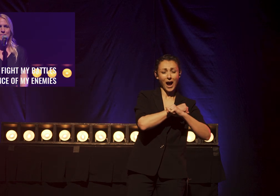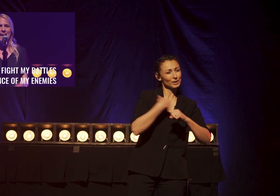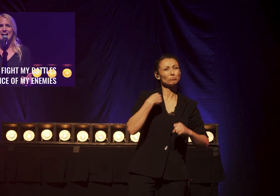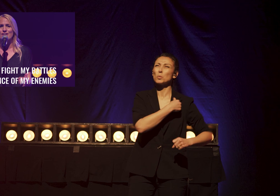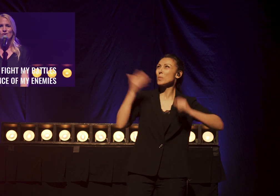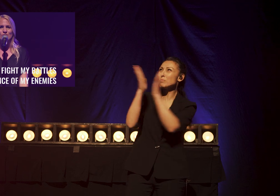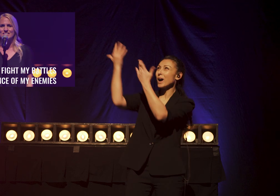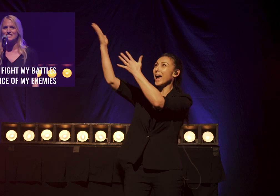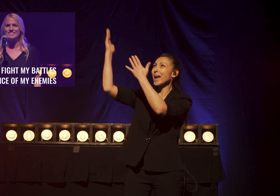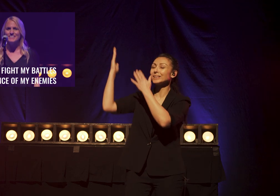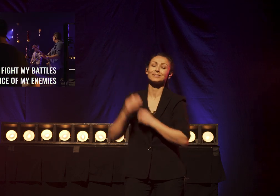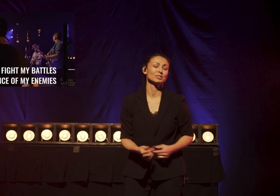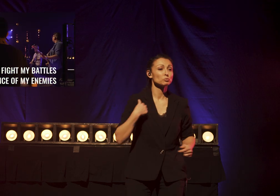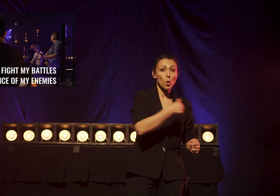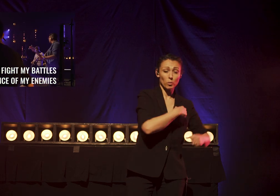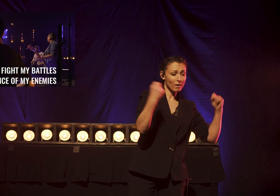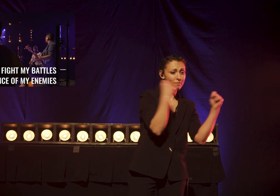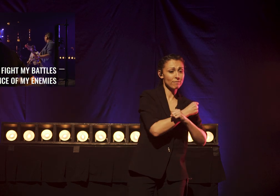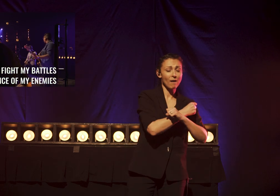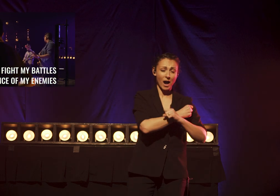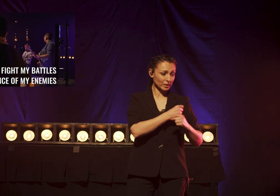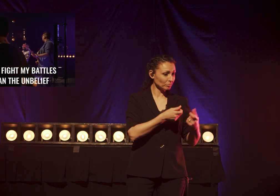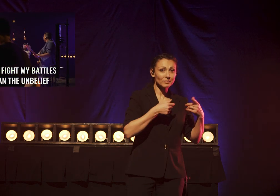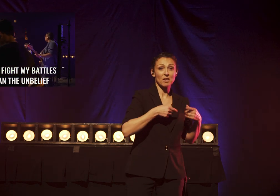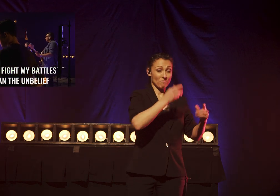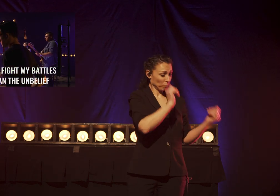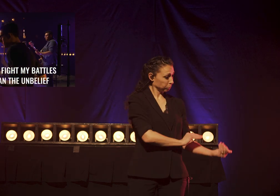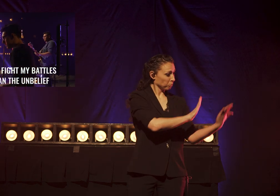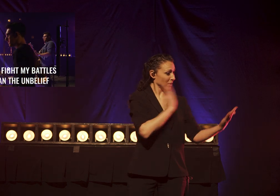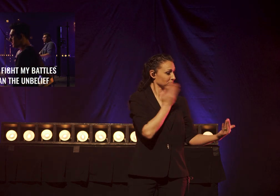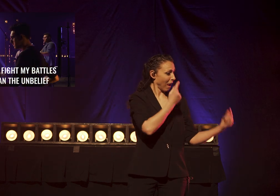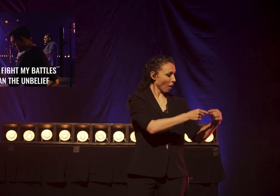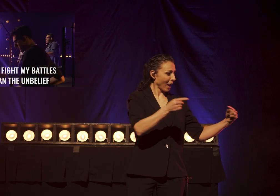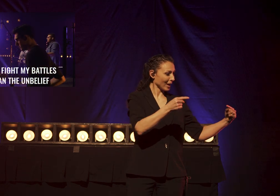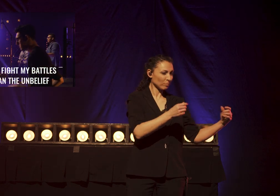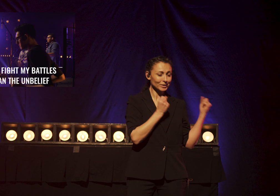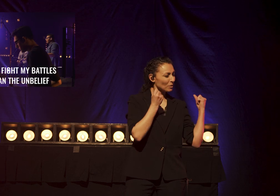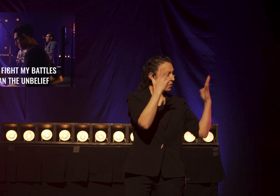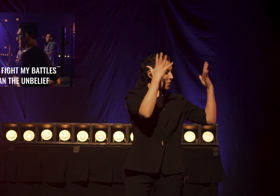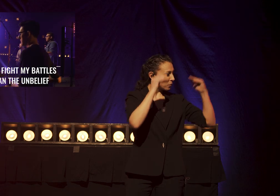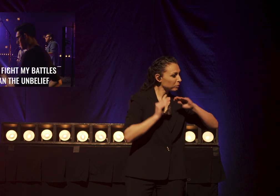battles In the presence of my enemies This is how I fight my battles